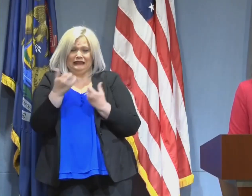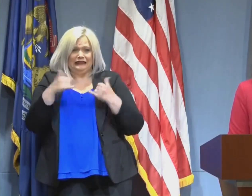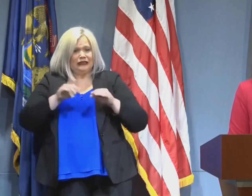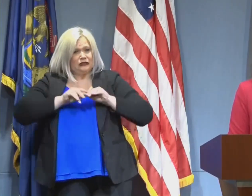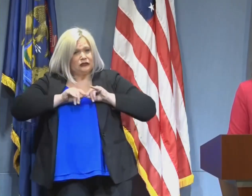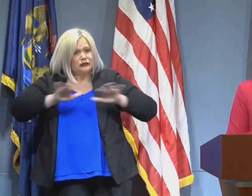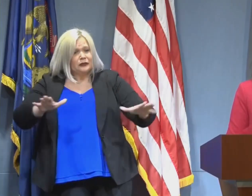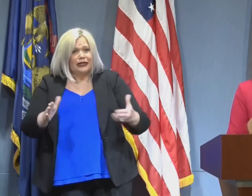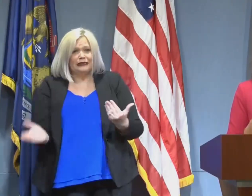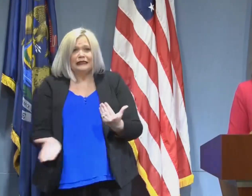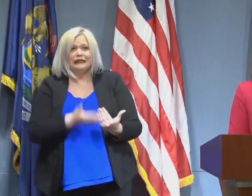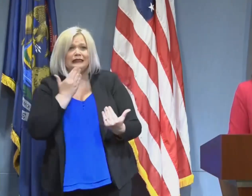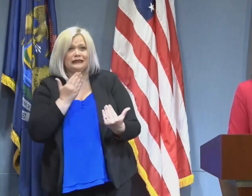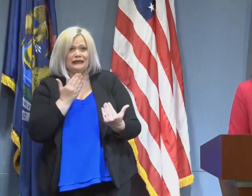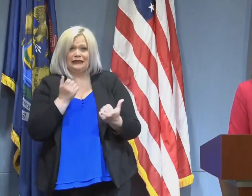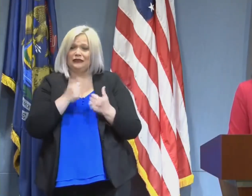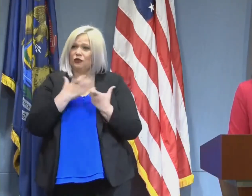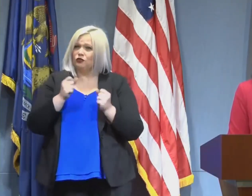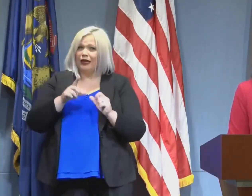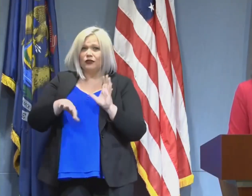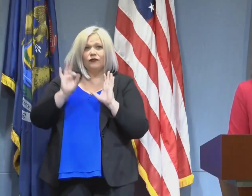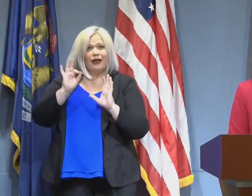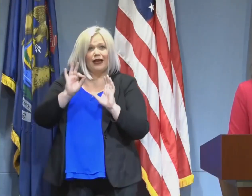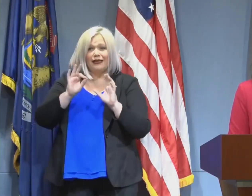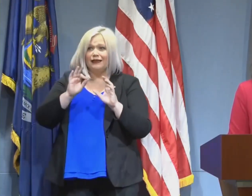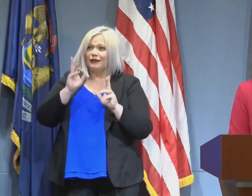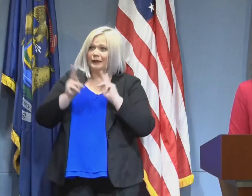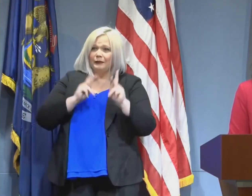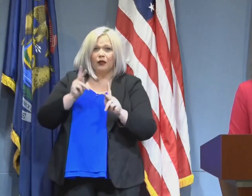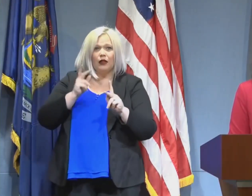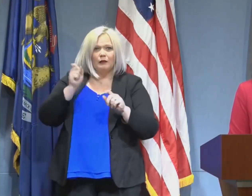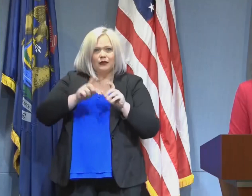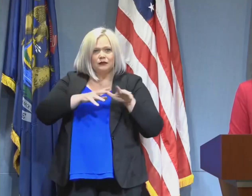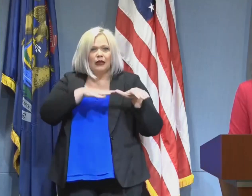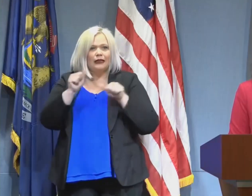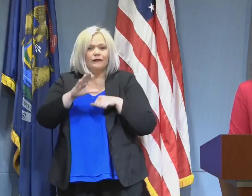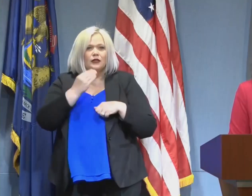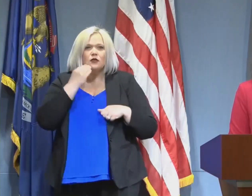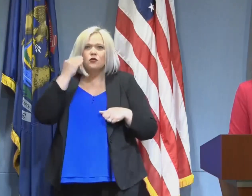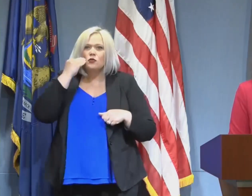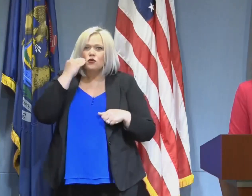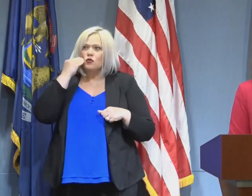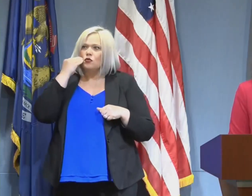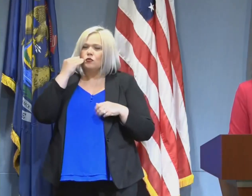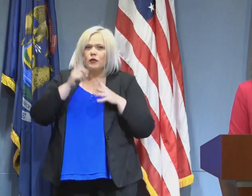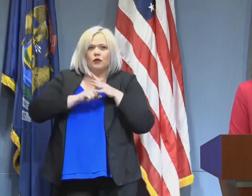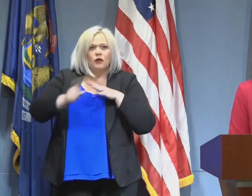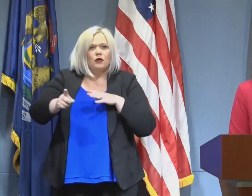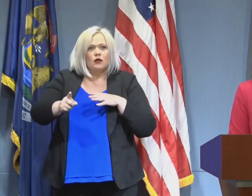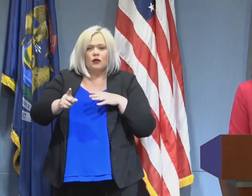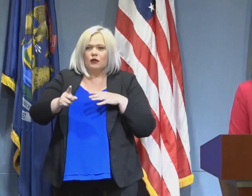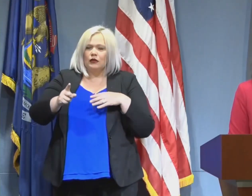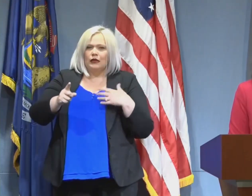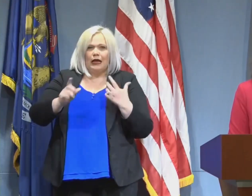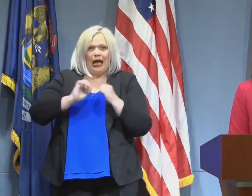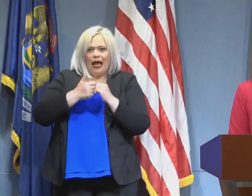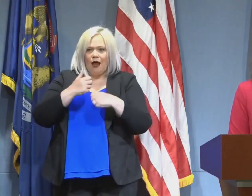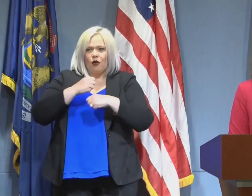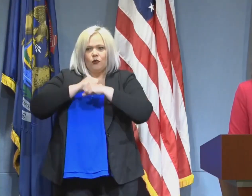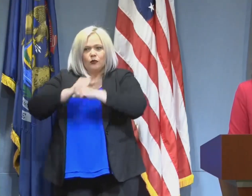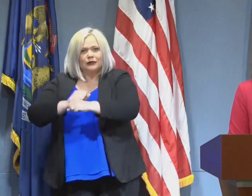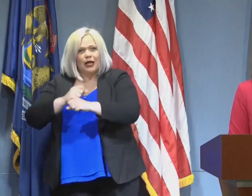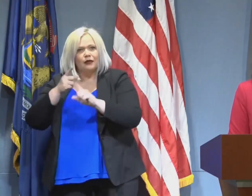and, you know, in the evening hours was something that was really important that they had a plan to do it and to do it well.